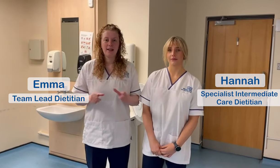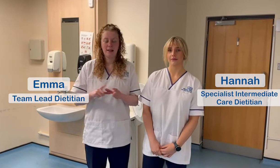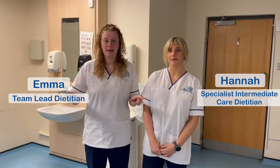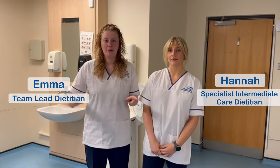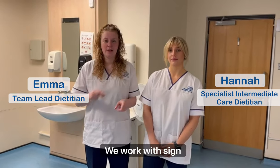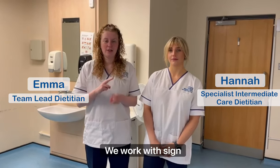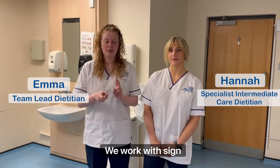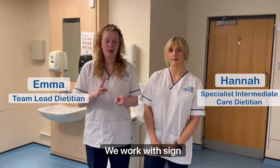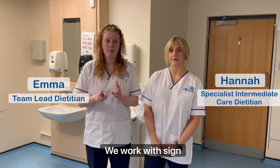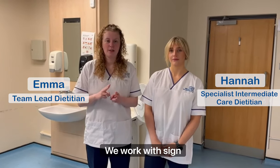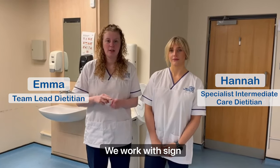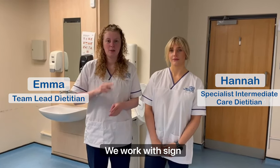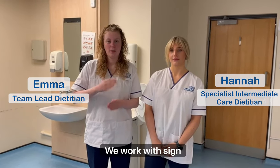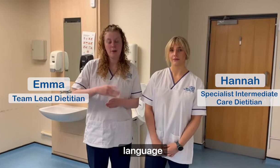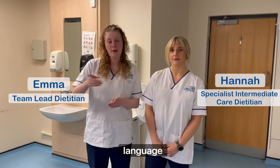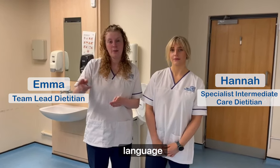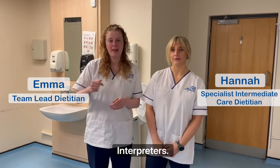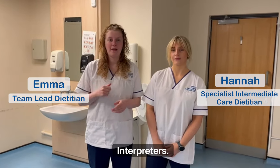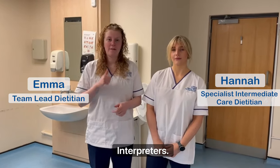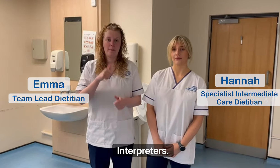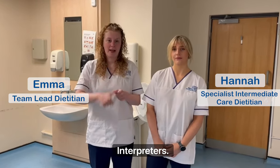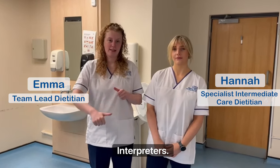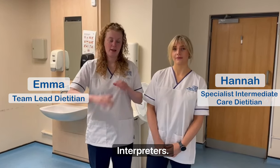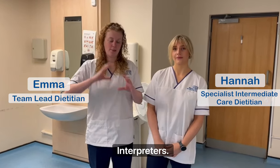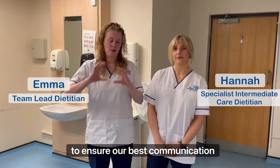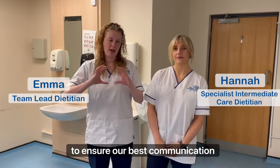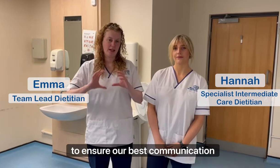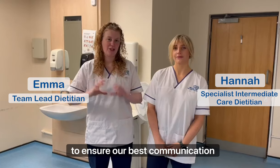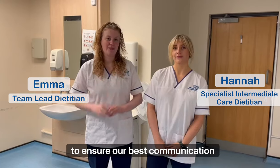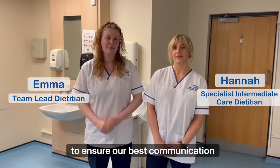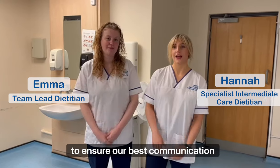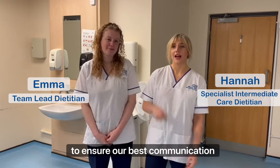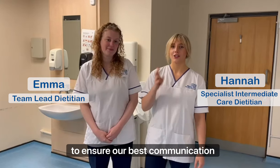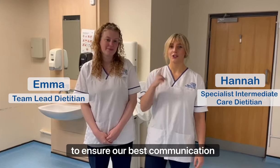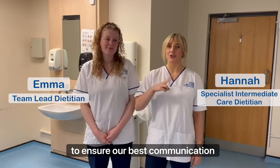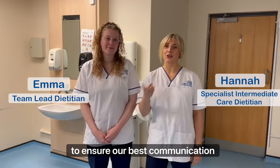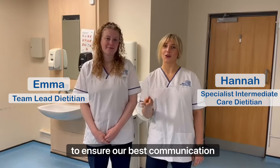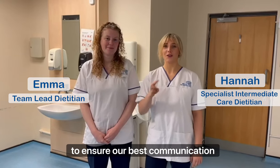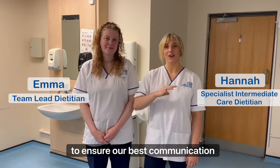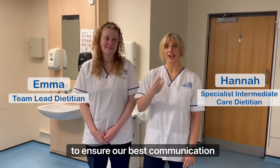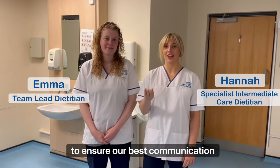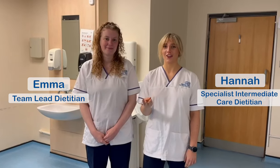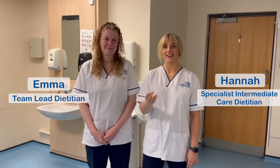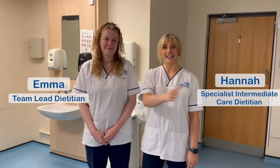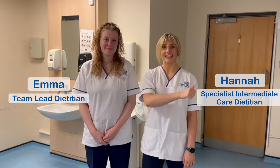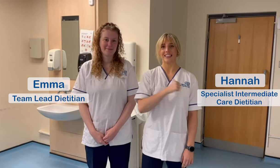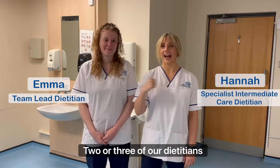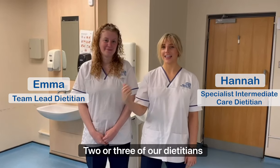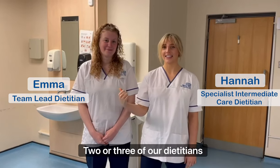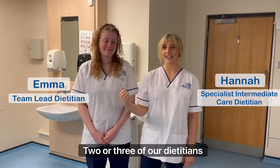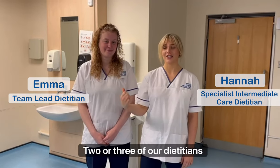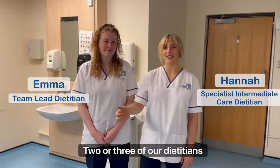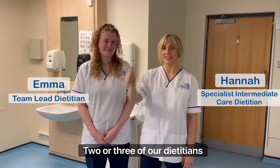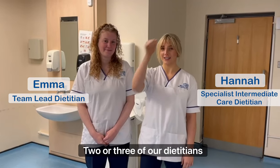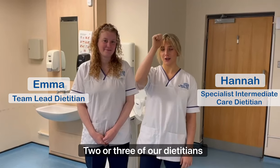We work with sign language interpreters to ensure best communication. Two or three of our